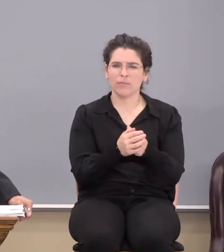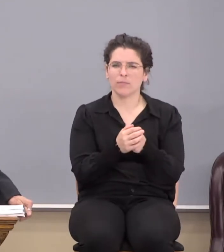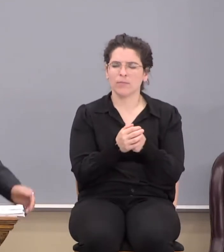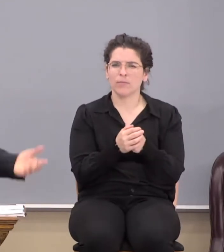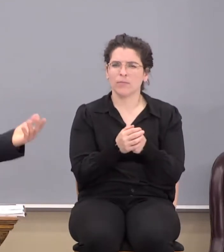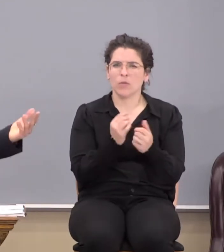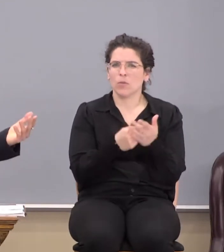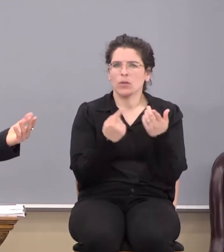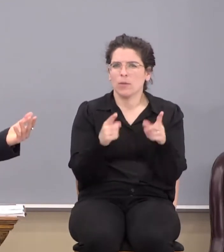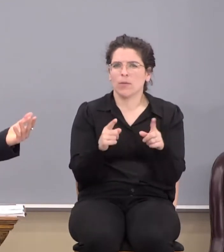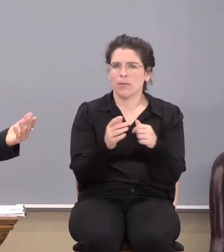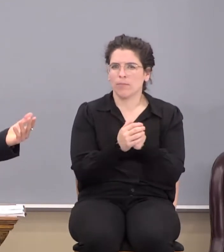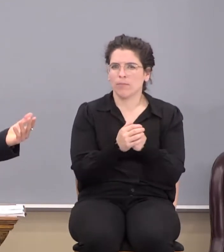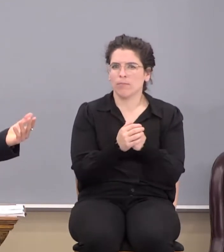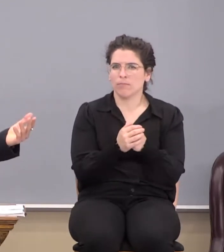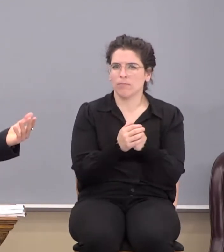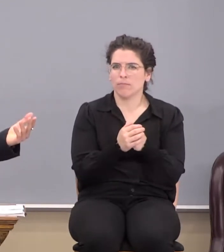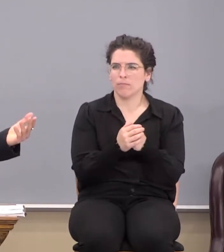What's going on?